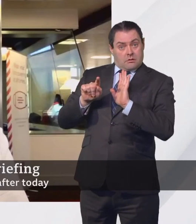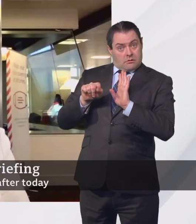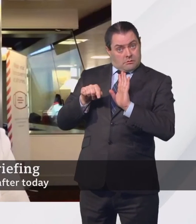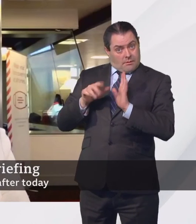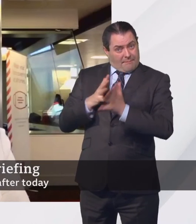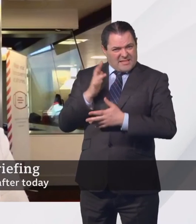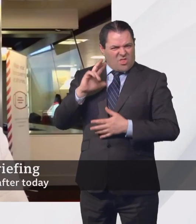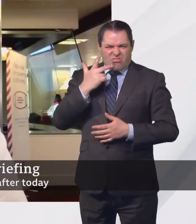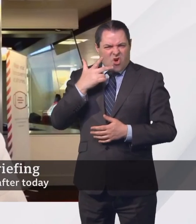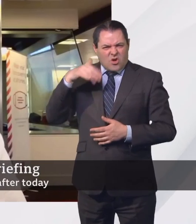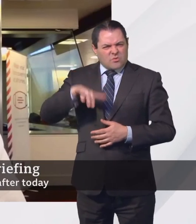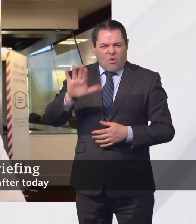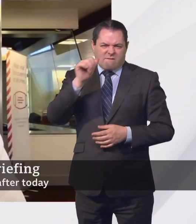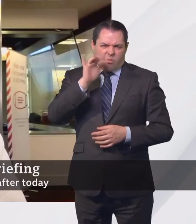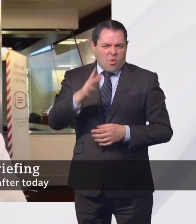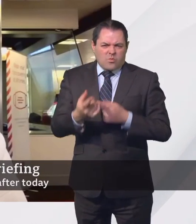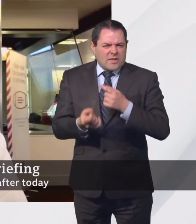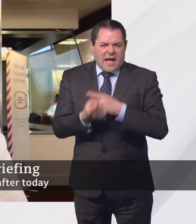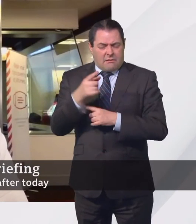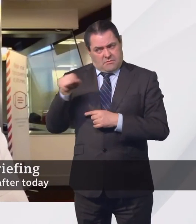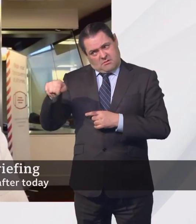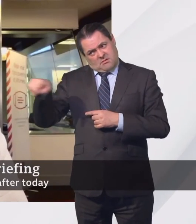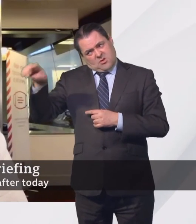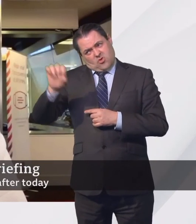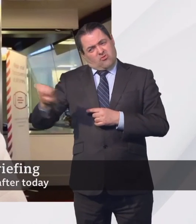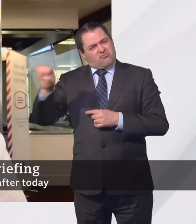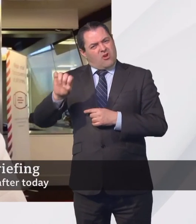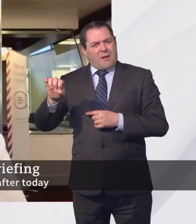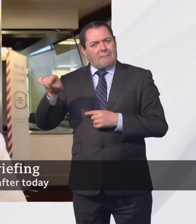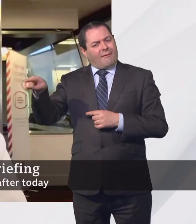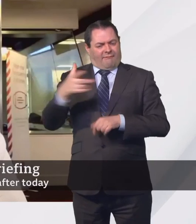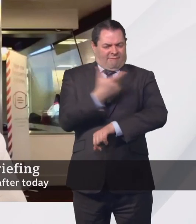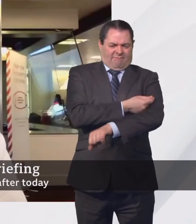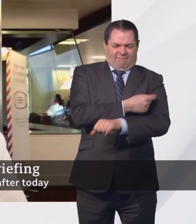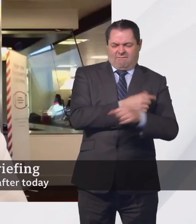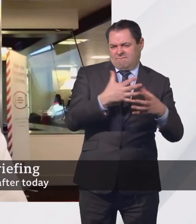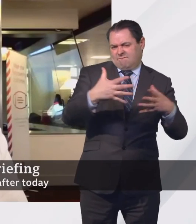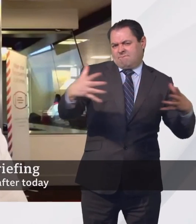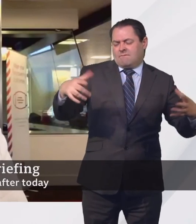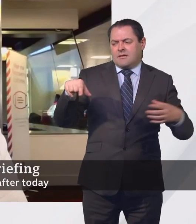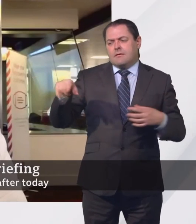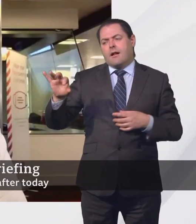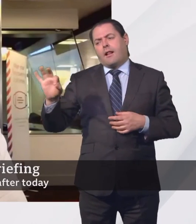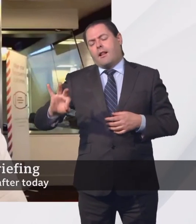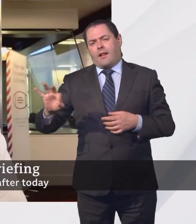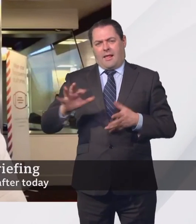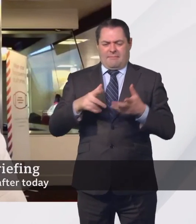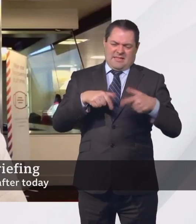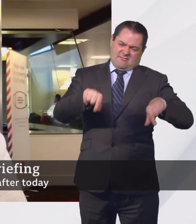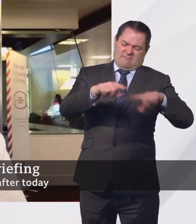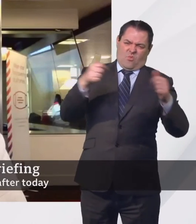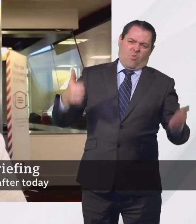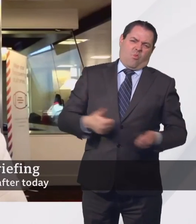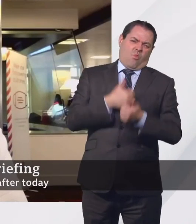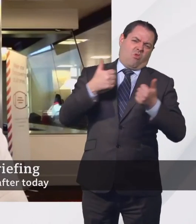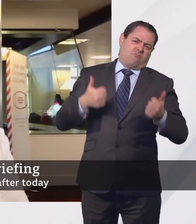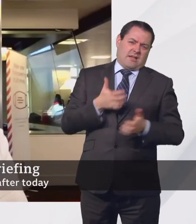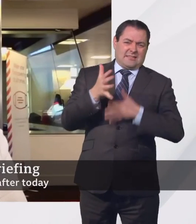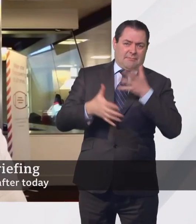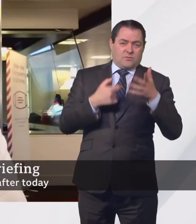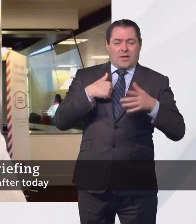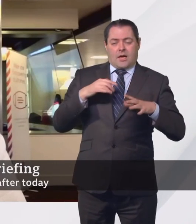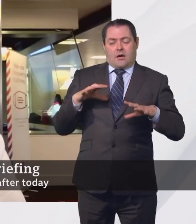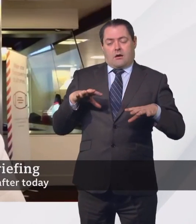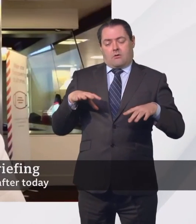of a third wave, the sort we're seeing in continental Europe or can the British people finally begin to